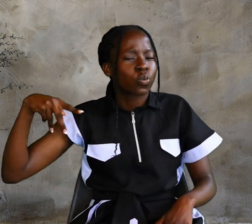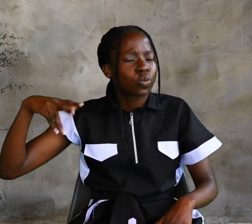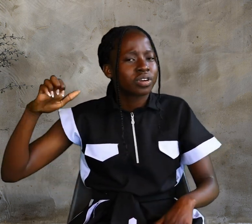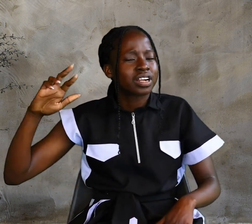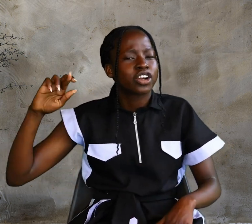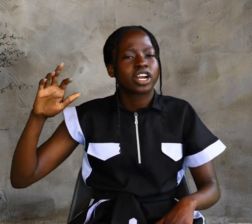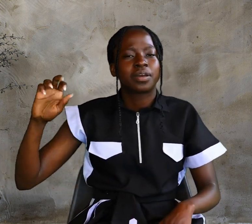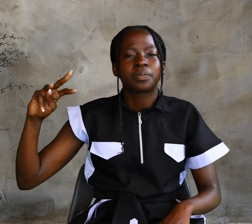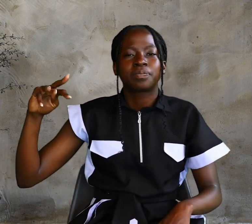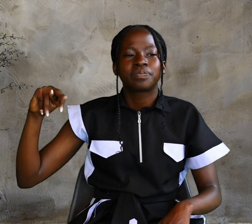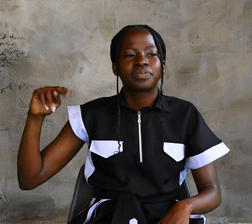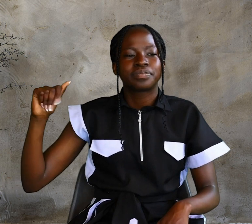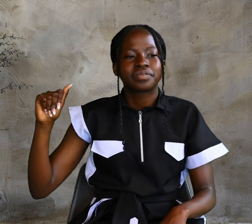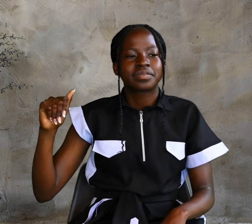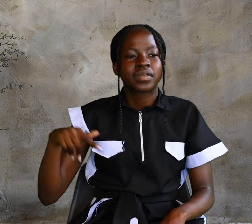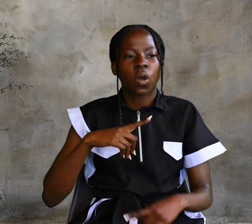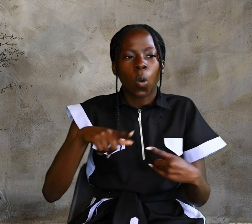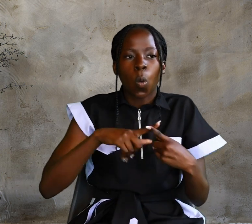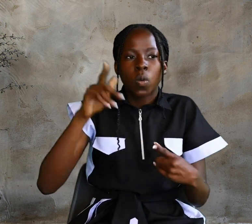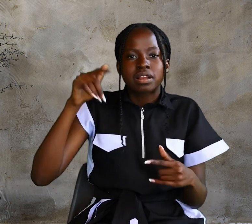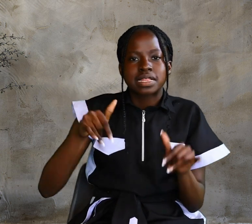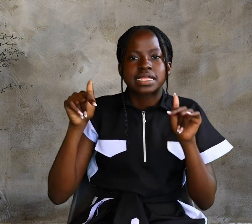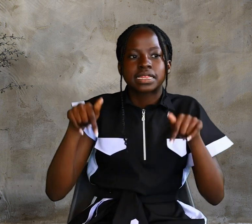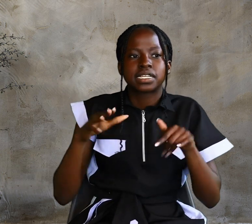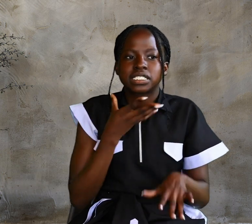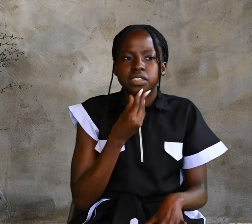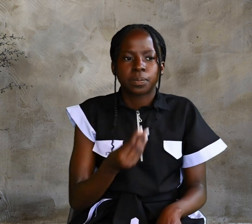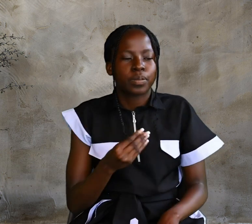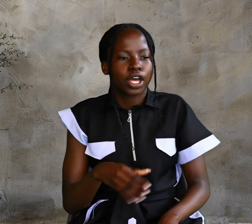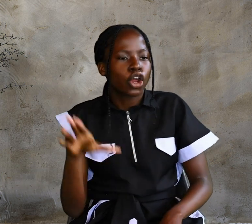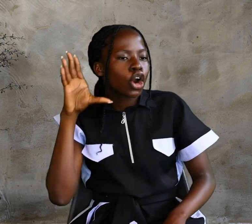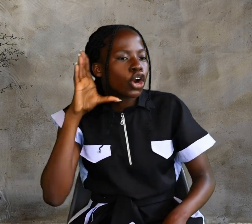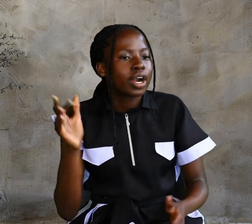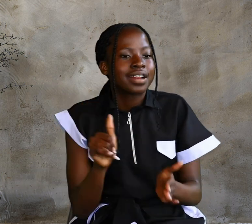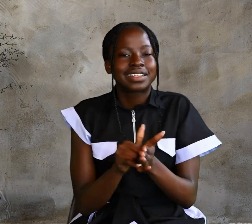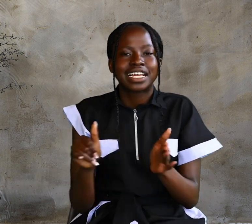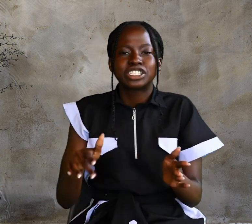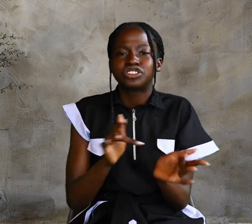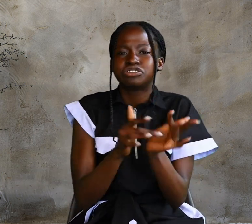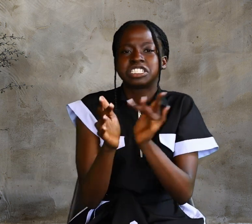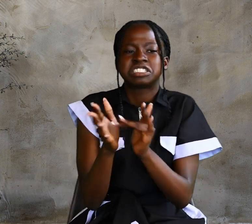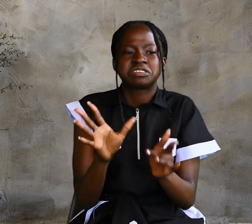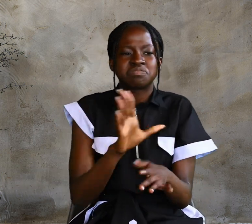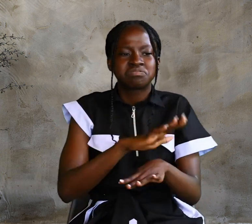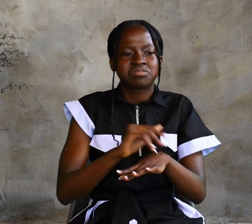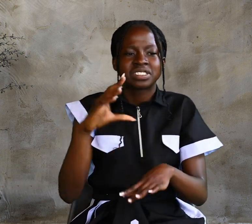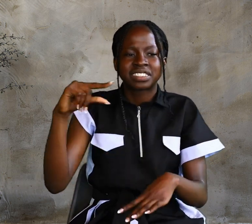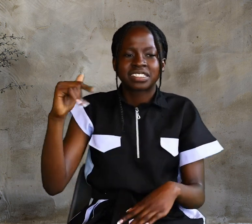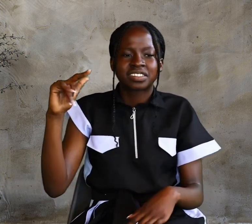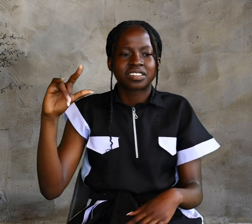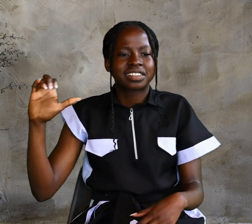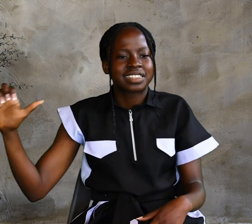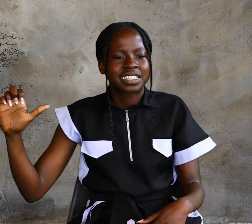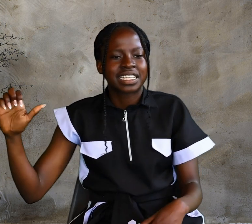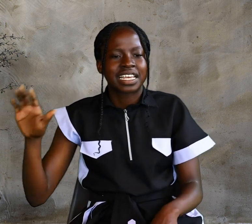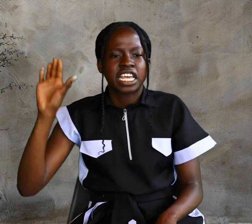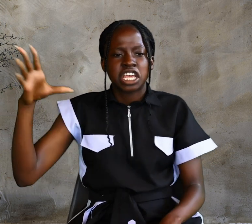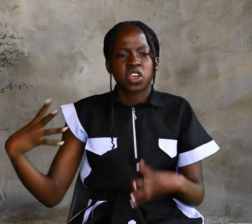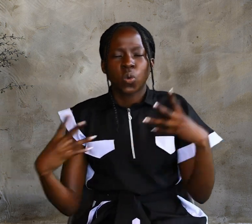man heard that Jesus had arrived in Galilee from Judea, He went to him and begged